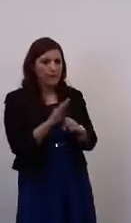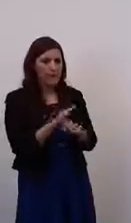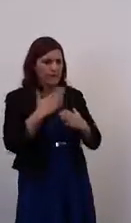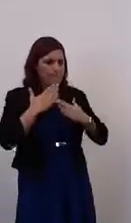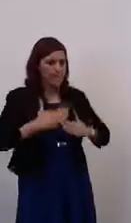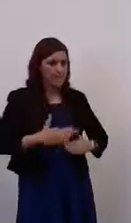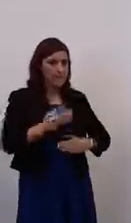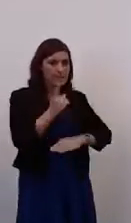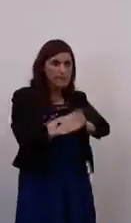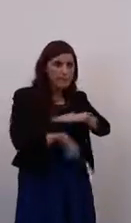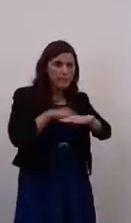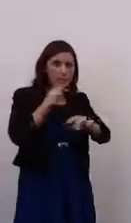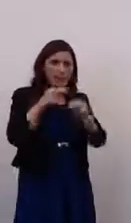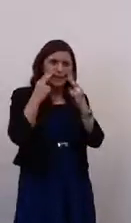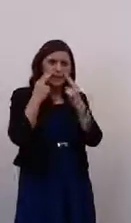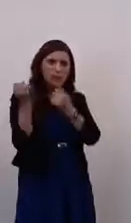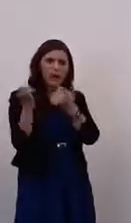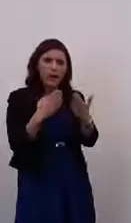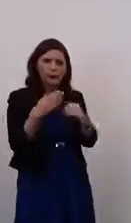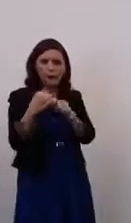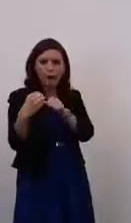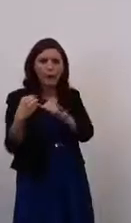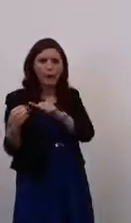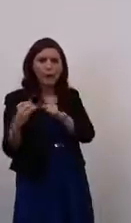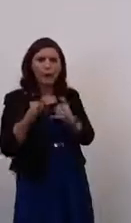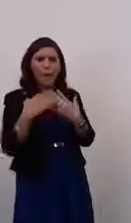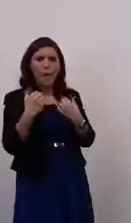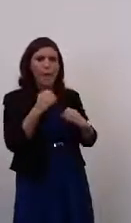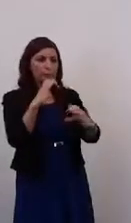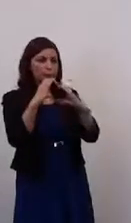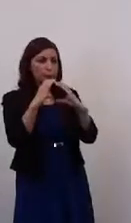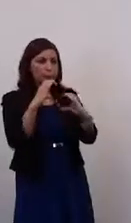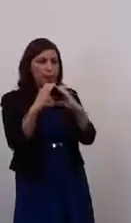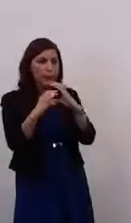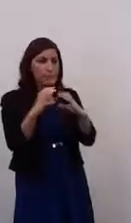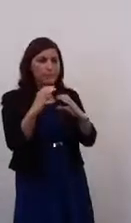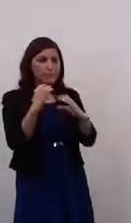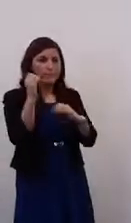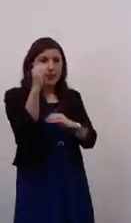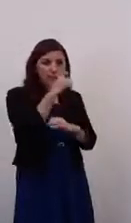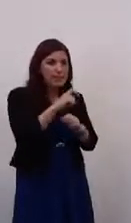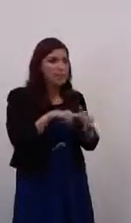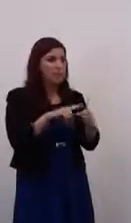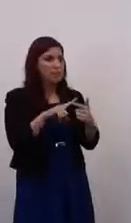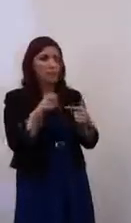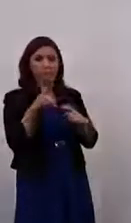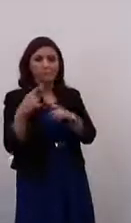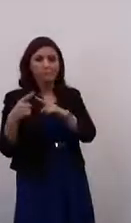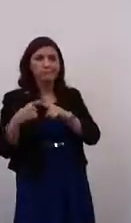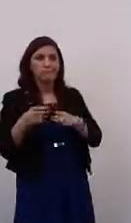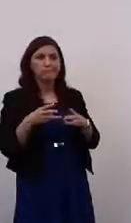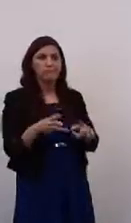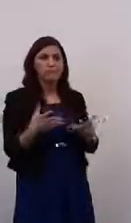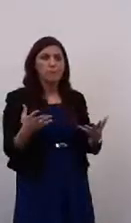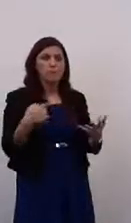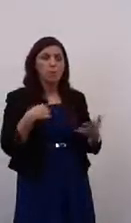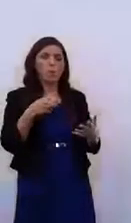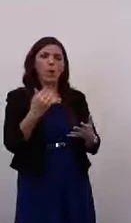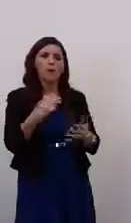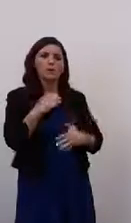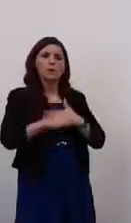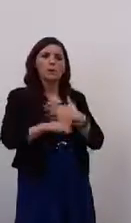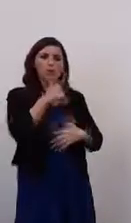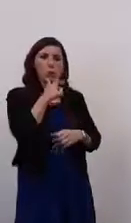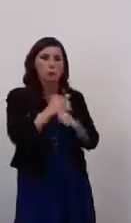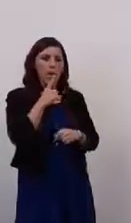physical disabilities, but also for those who have communication difficulties. And that's why today we are talking to you about